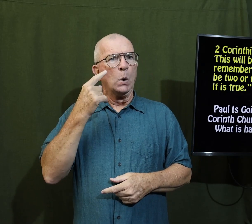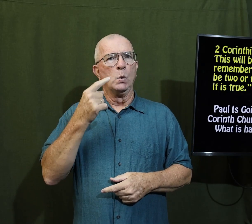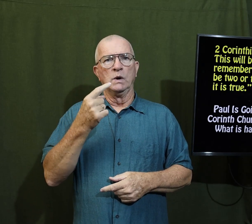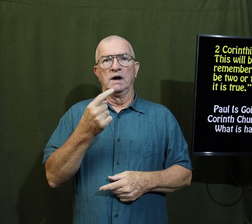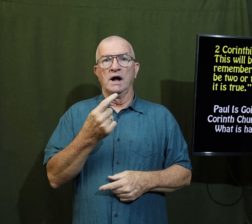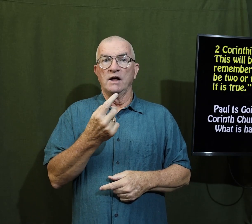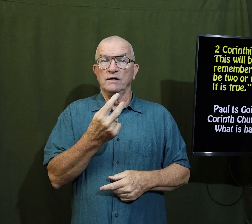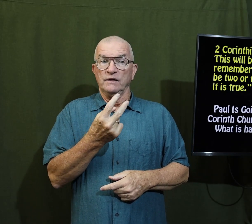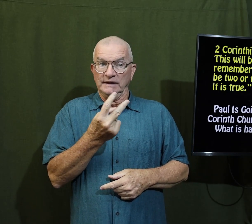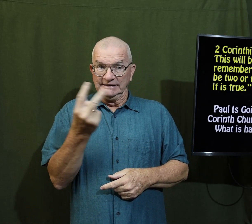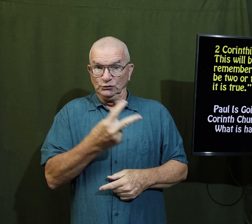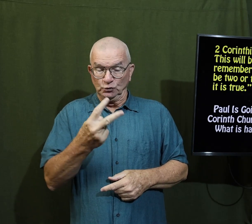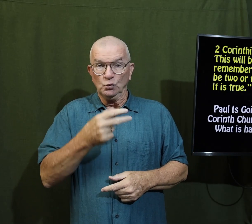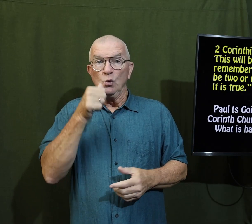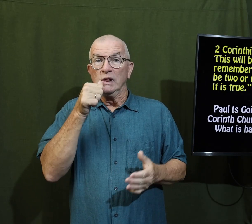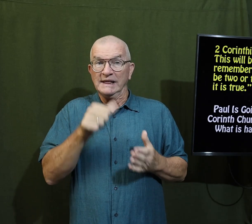Paul here is thinking